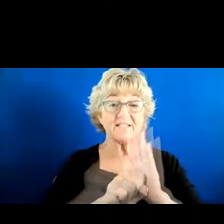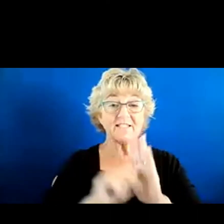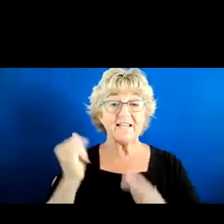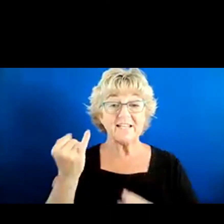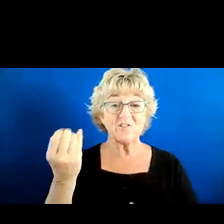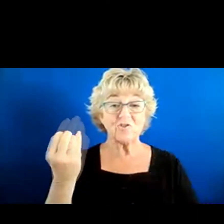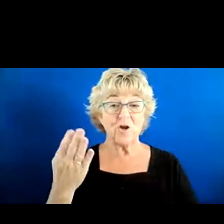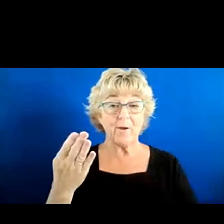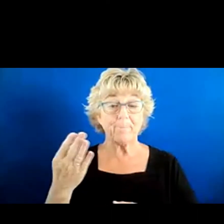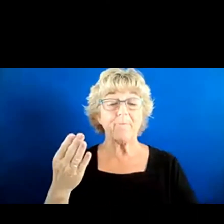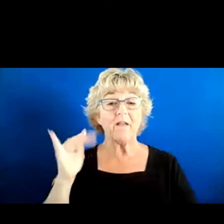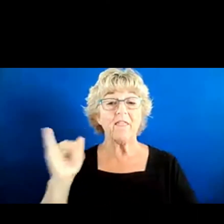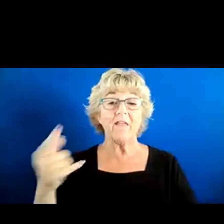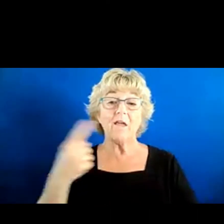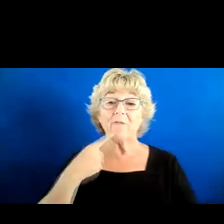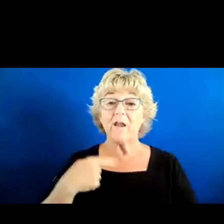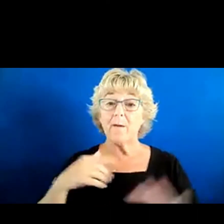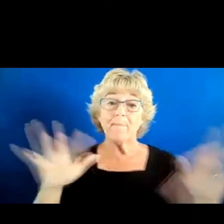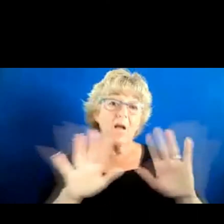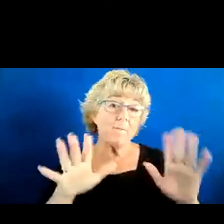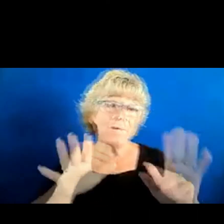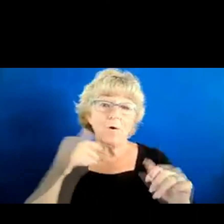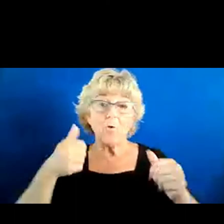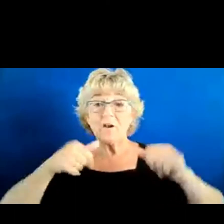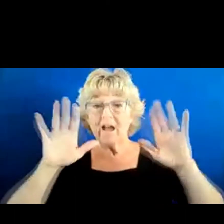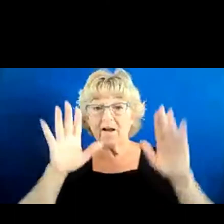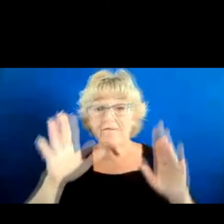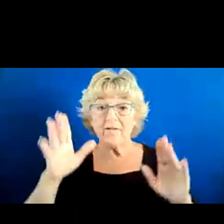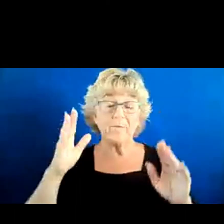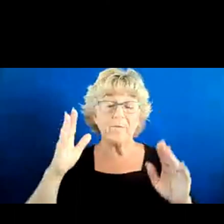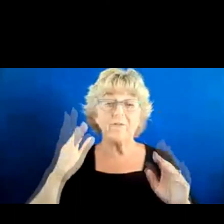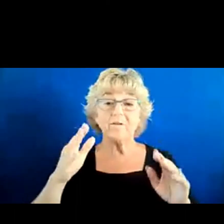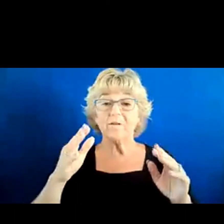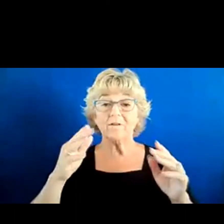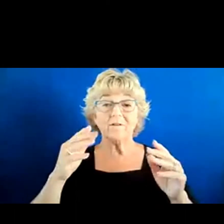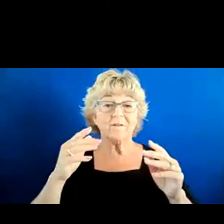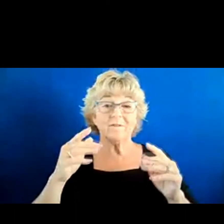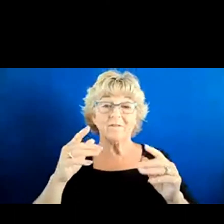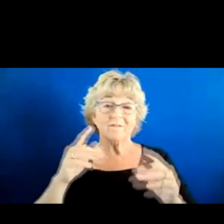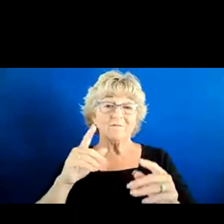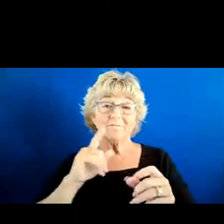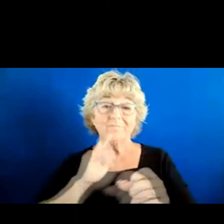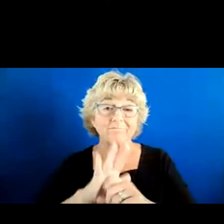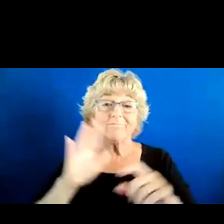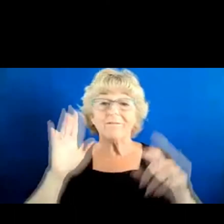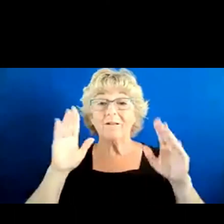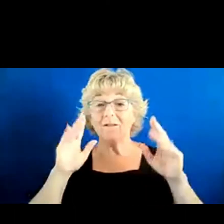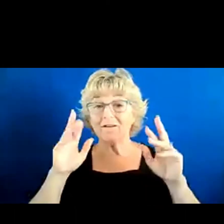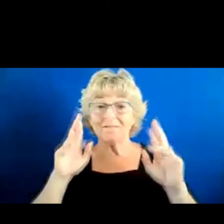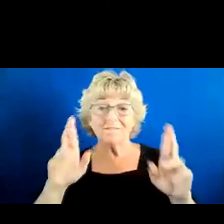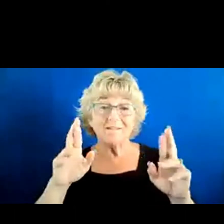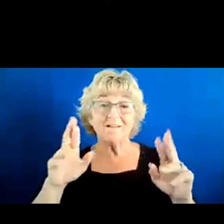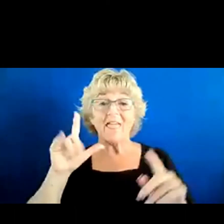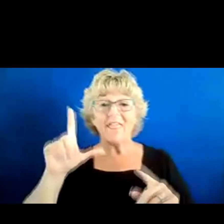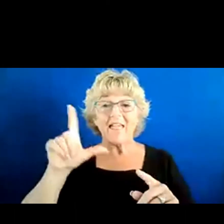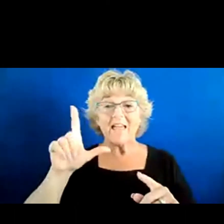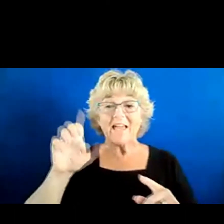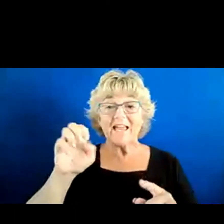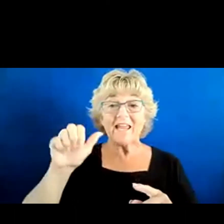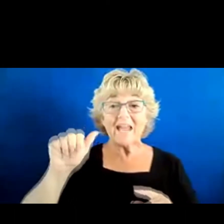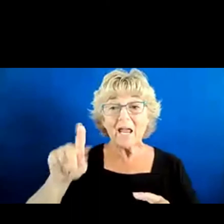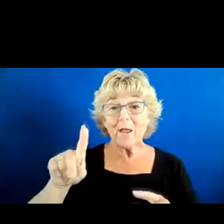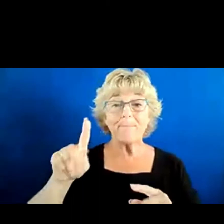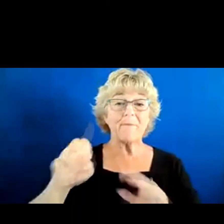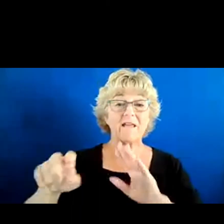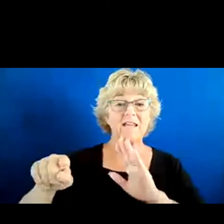that they would tell me, don't get your hopes up. I've seen so many people trying and they can't get it. That LEAP certification is actually going to be a negative to you